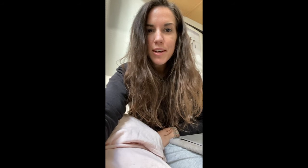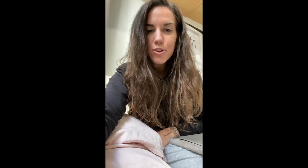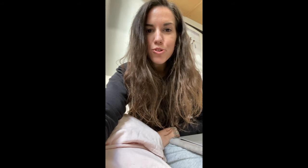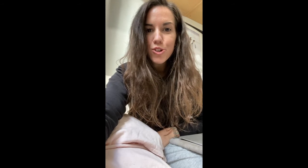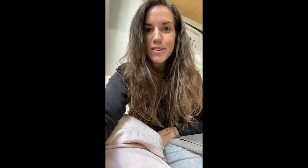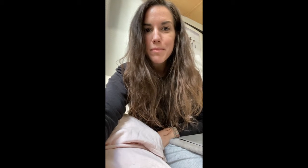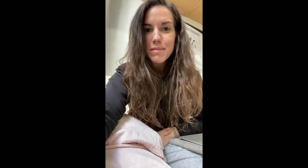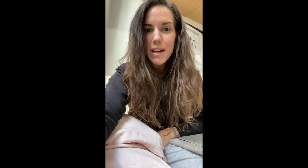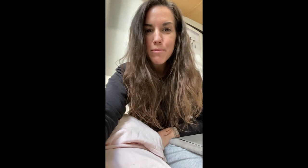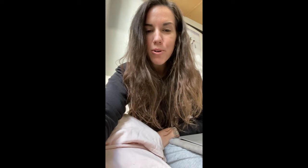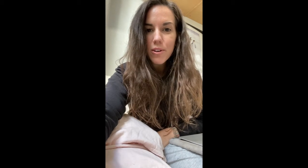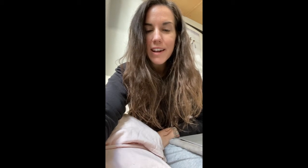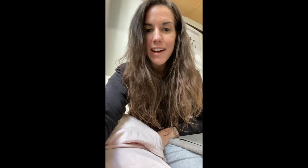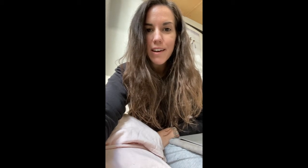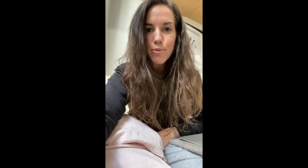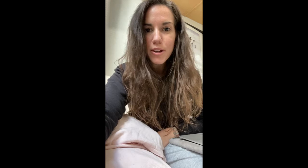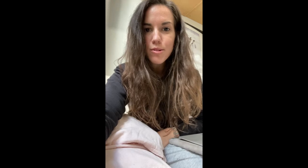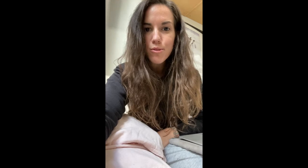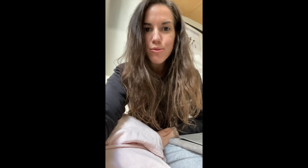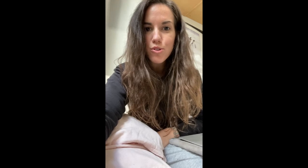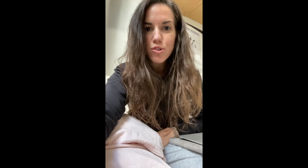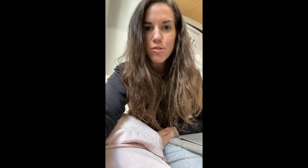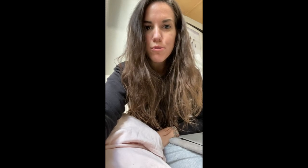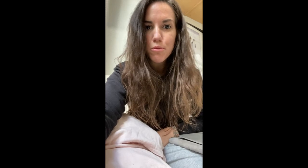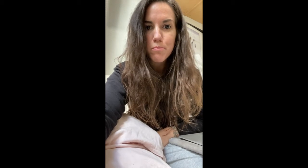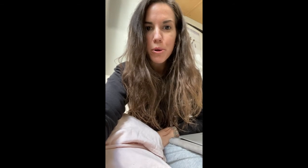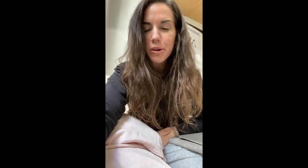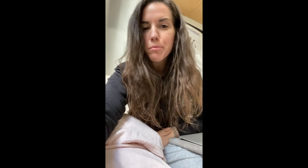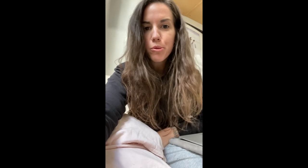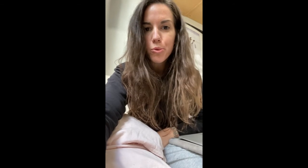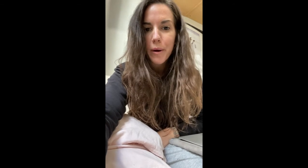Je t'aime tellement qu'il a envoyé son fils Jésus pour mourir pour toi.